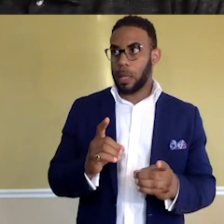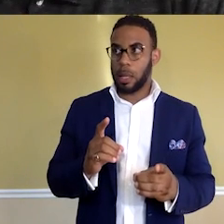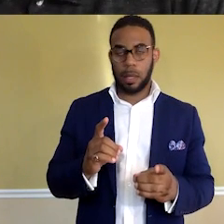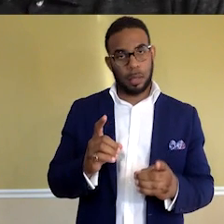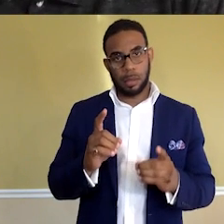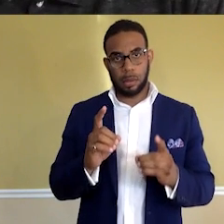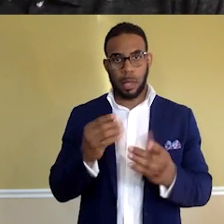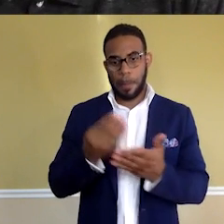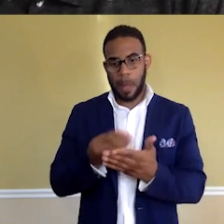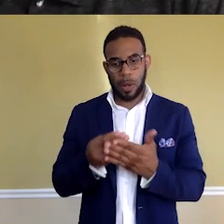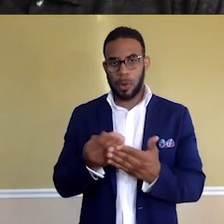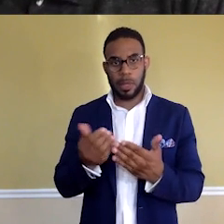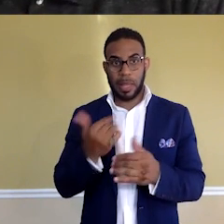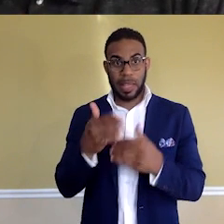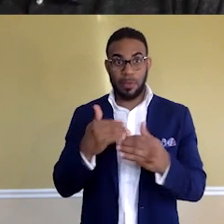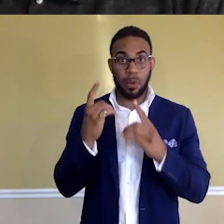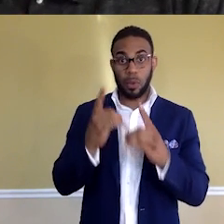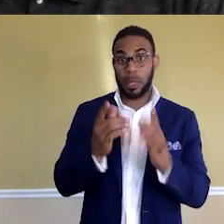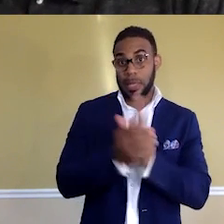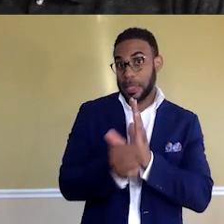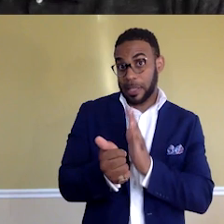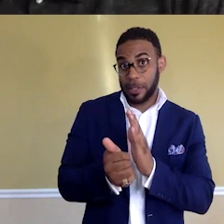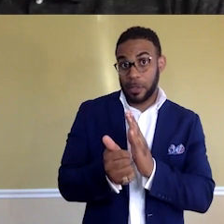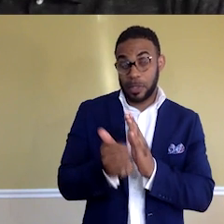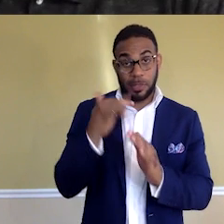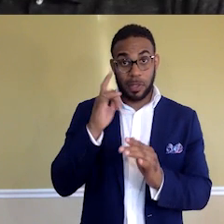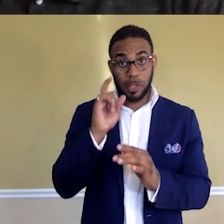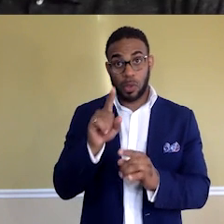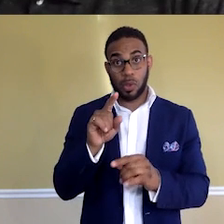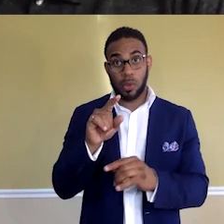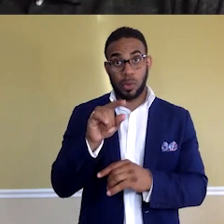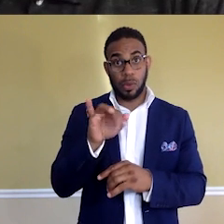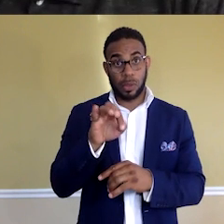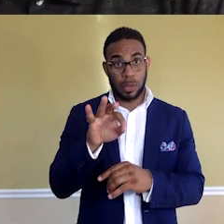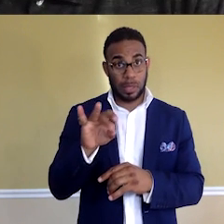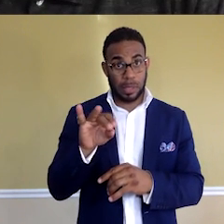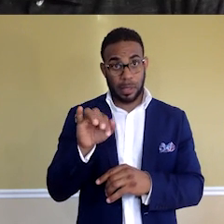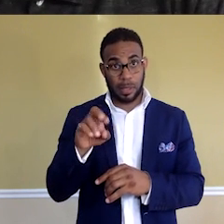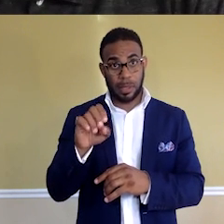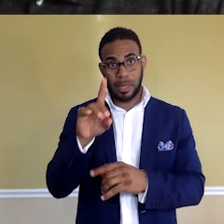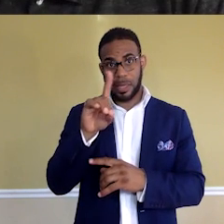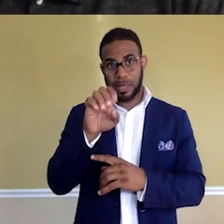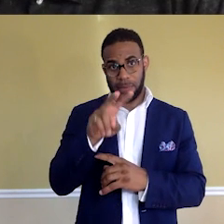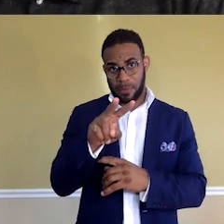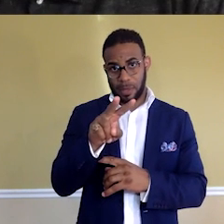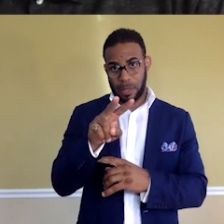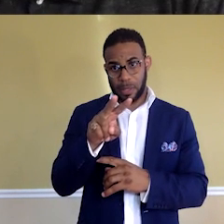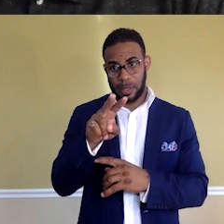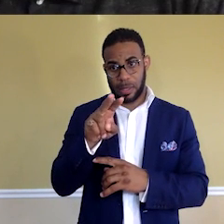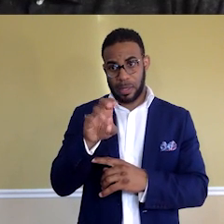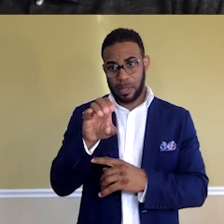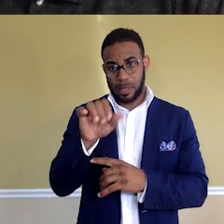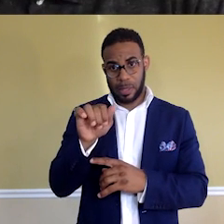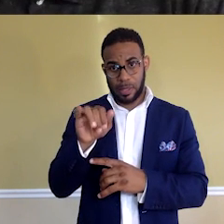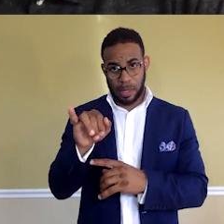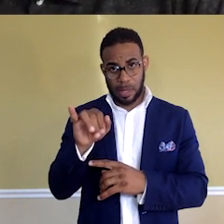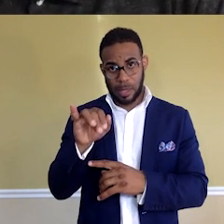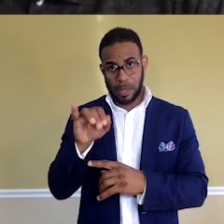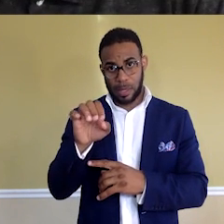donations. And you can donate your skills. So if you just go to devcarrier.io, D-E-V-C-A-R-W-E-R.io.